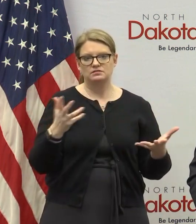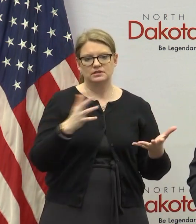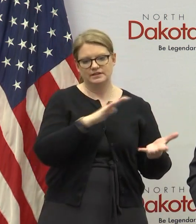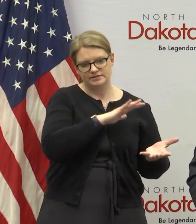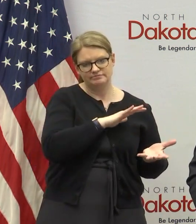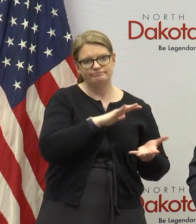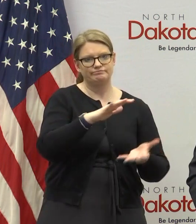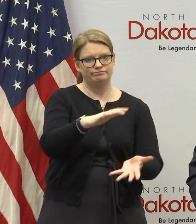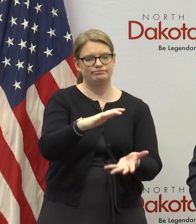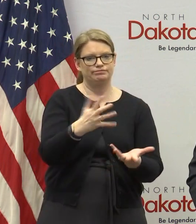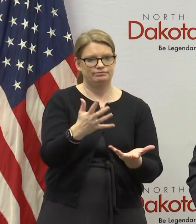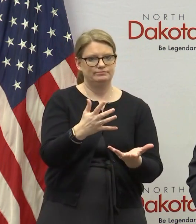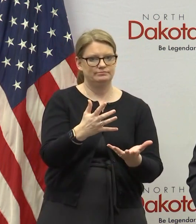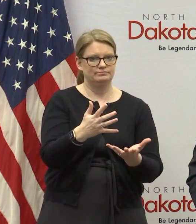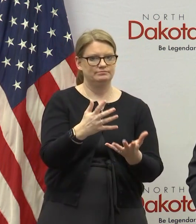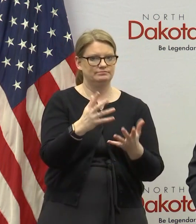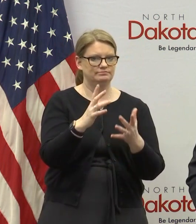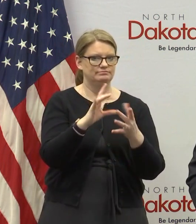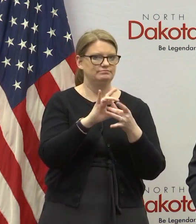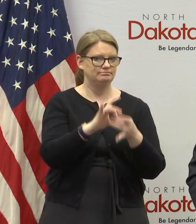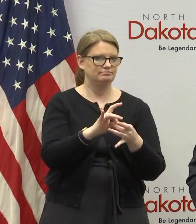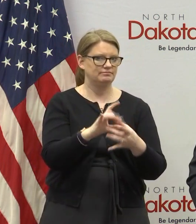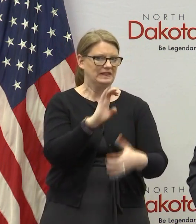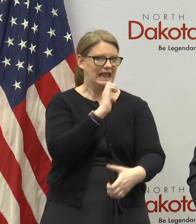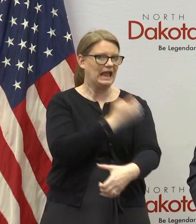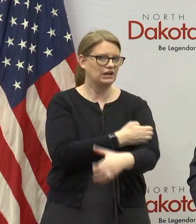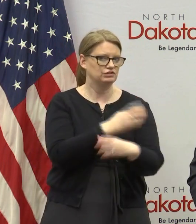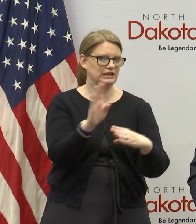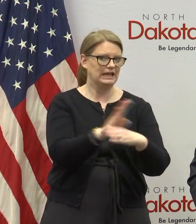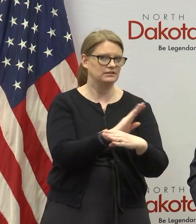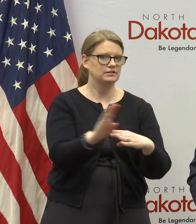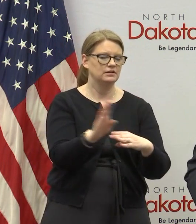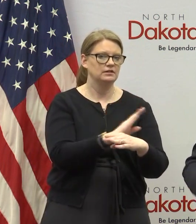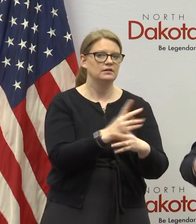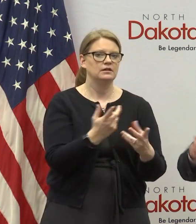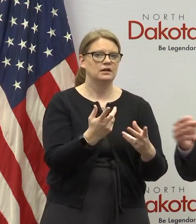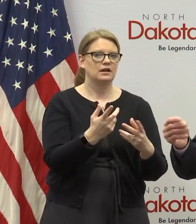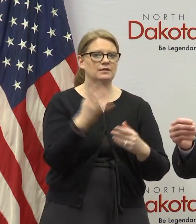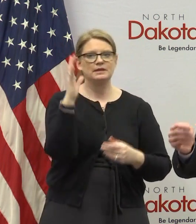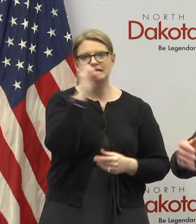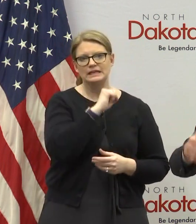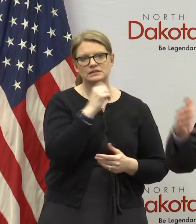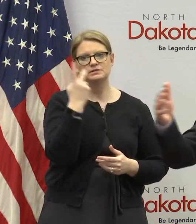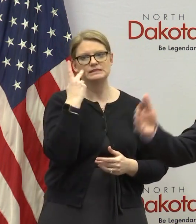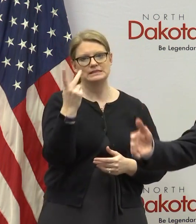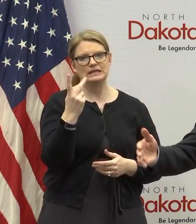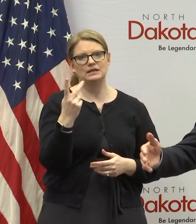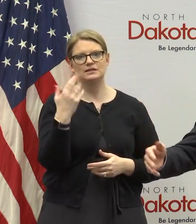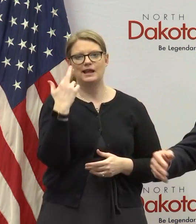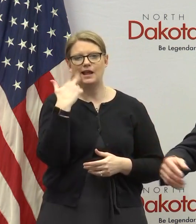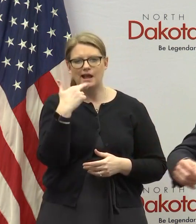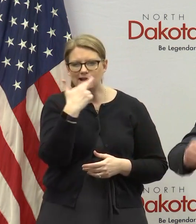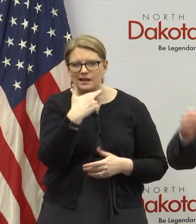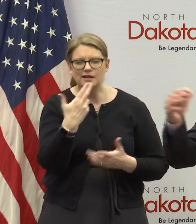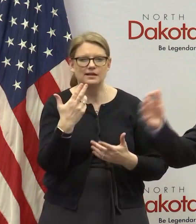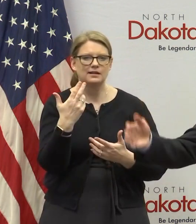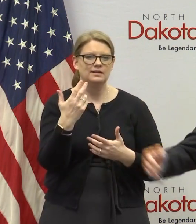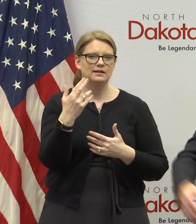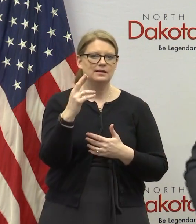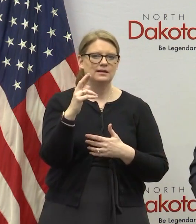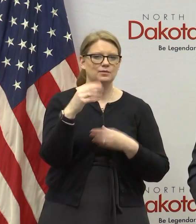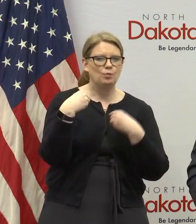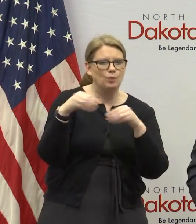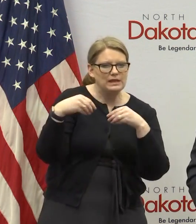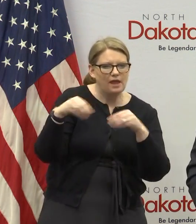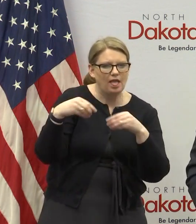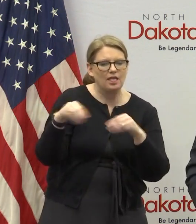from uh the energy industry is where that first wave is coming i'm guessing that we'll see hospitality and uh retail and